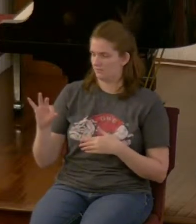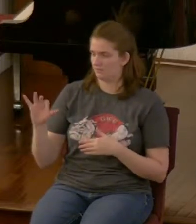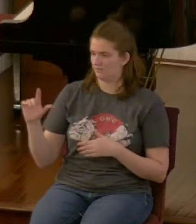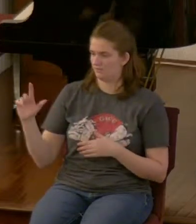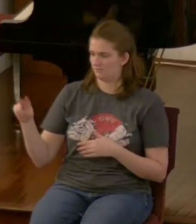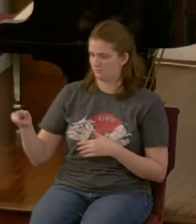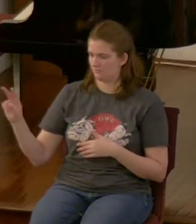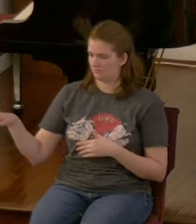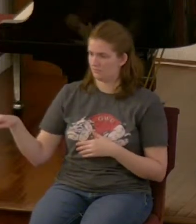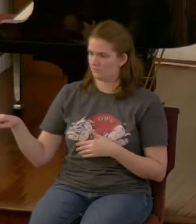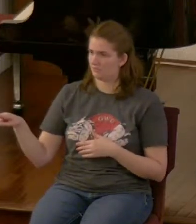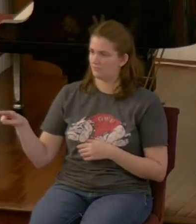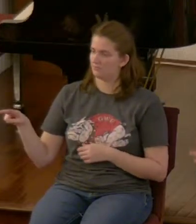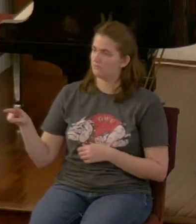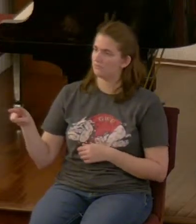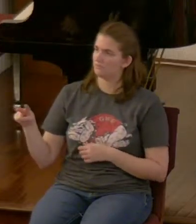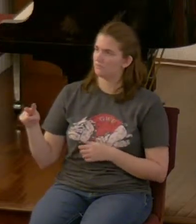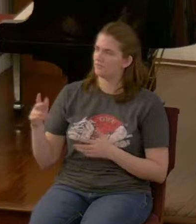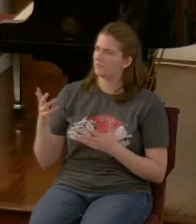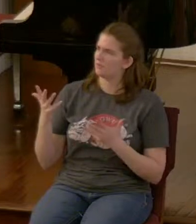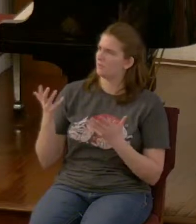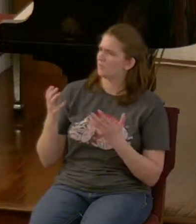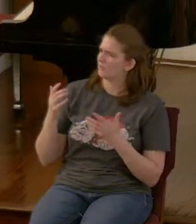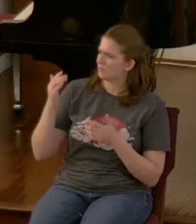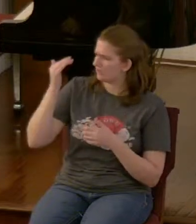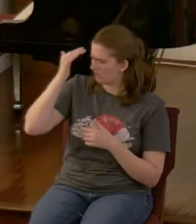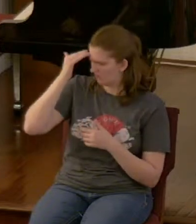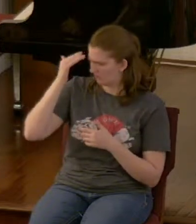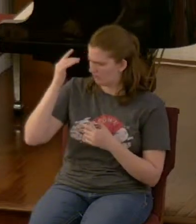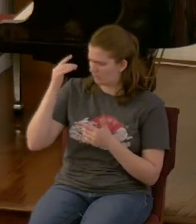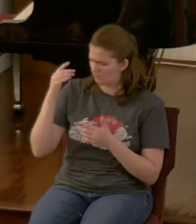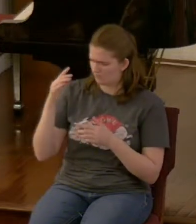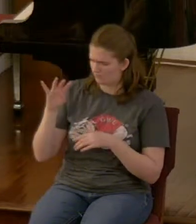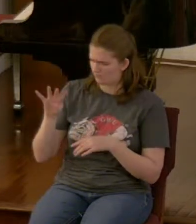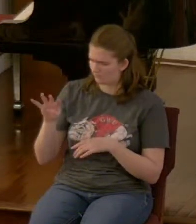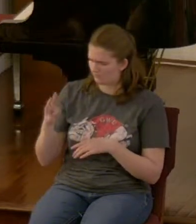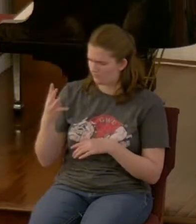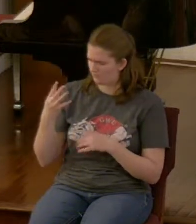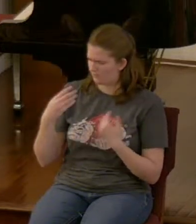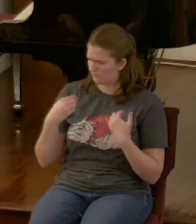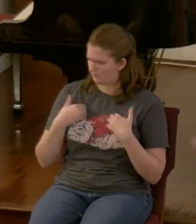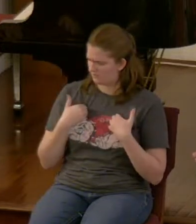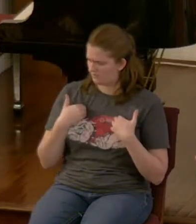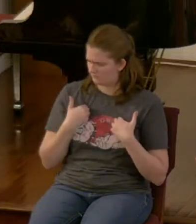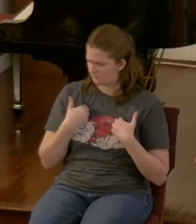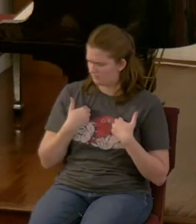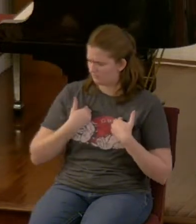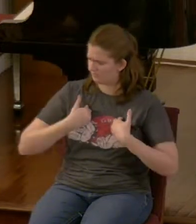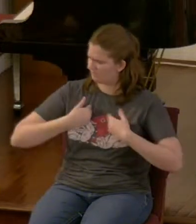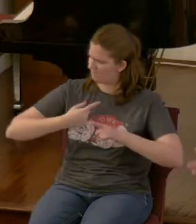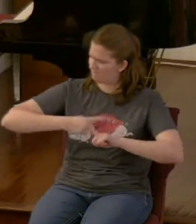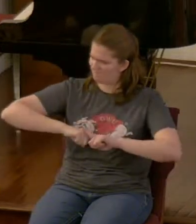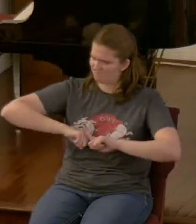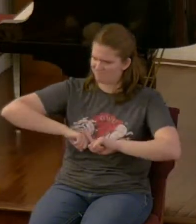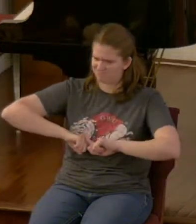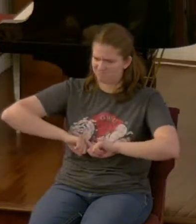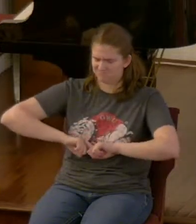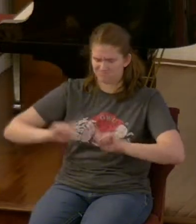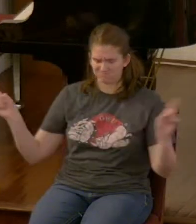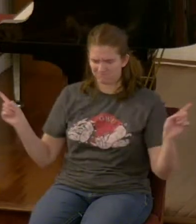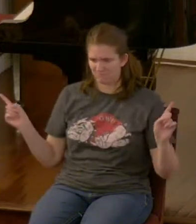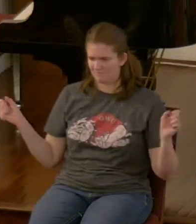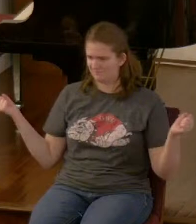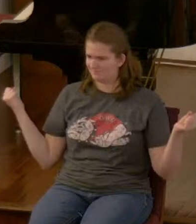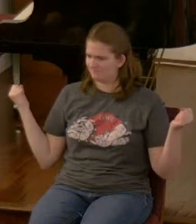then I desired to know the exact meaning of the fourth beast which was different from all the others exceedingly dreadful